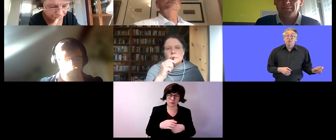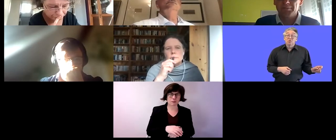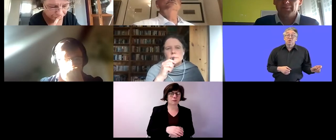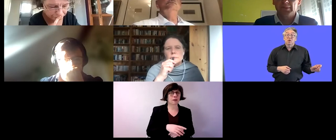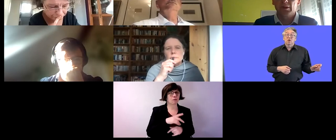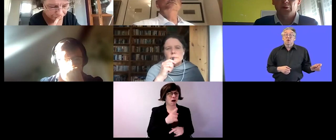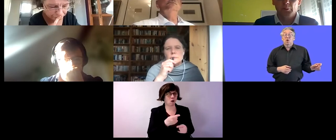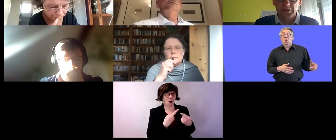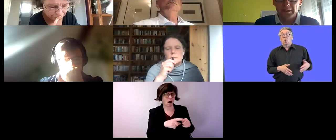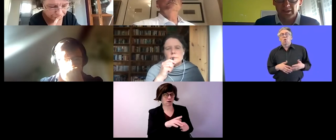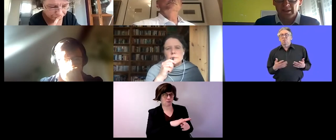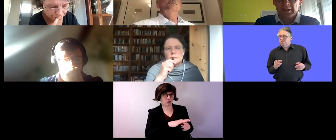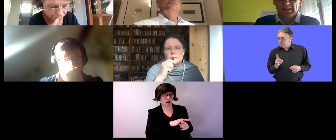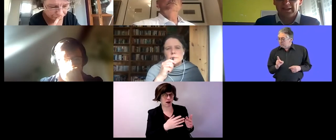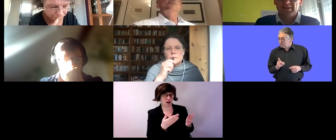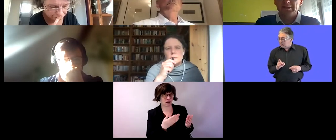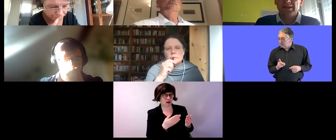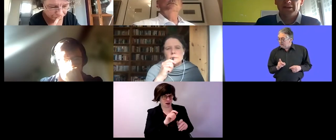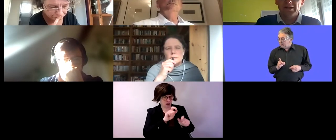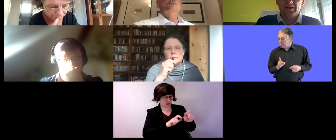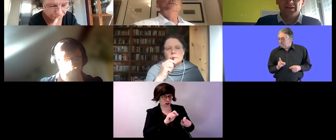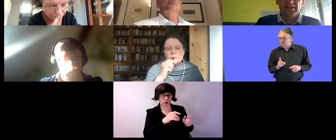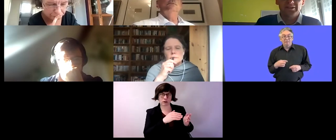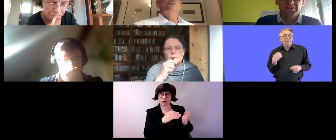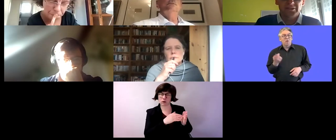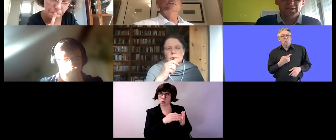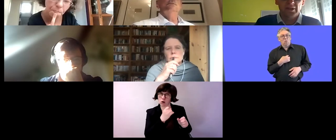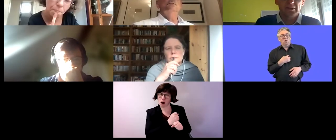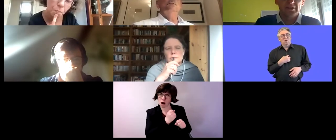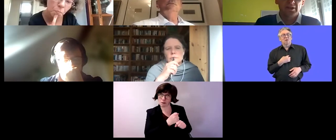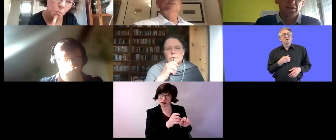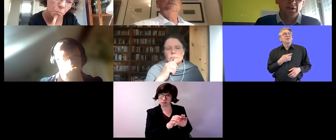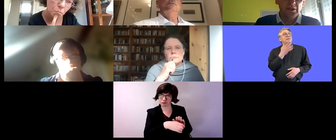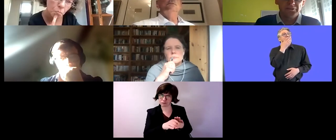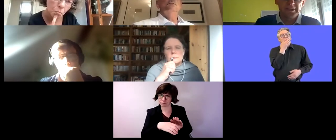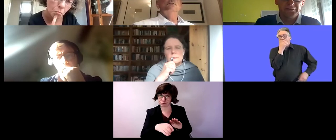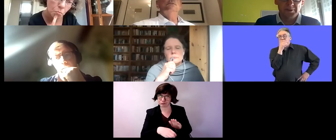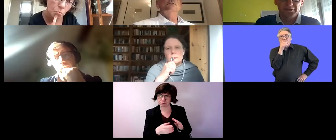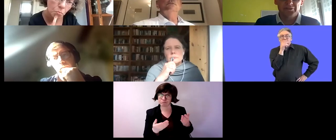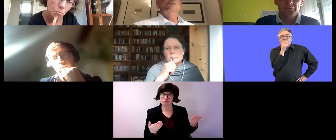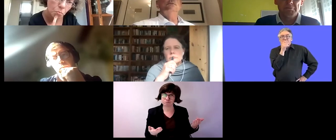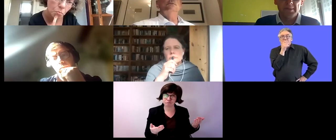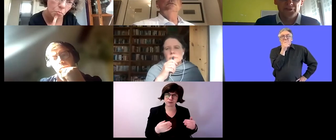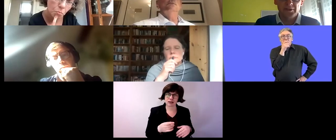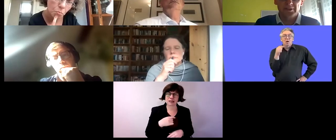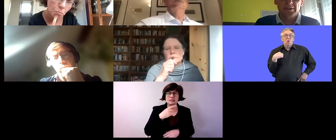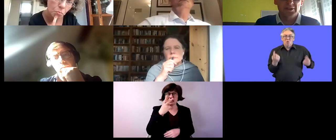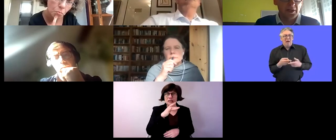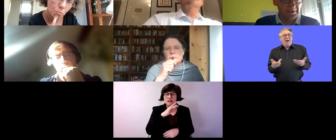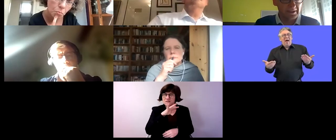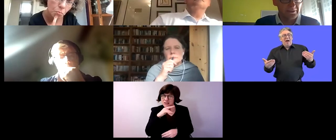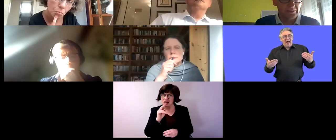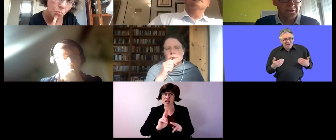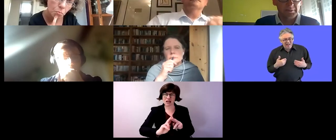um are working that there exists a lot of instruments to measure the